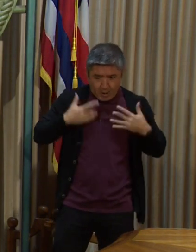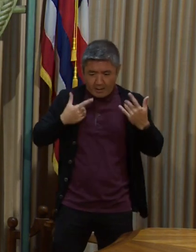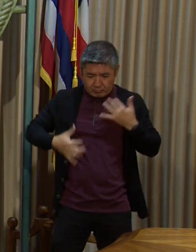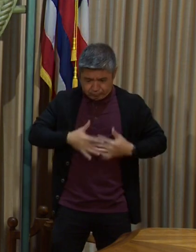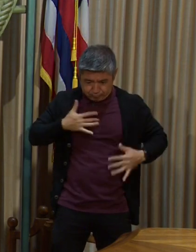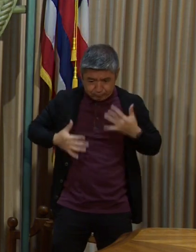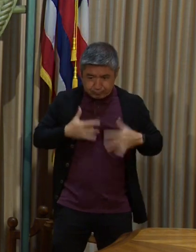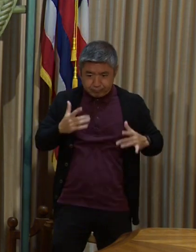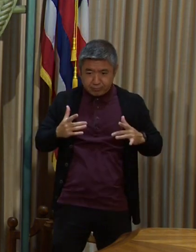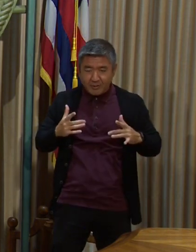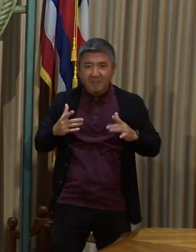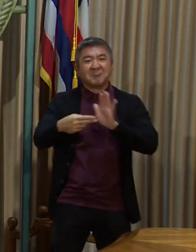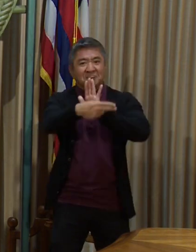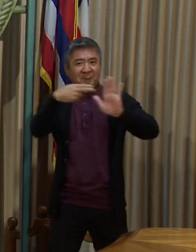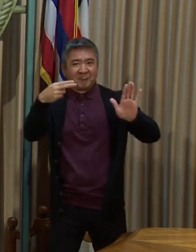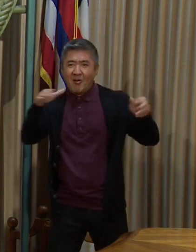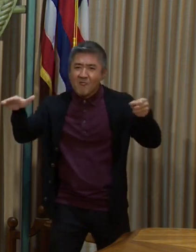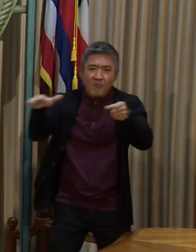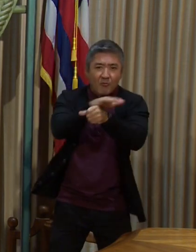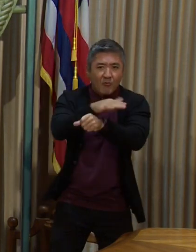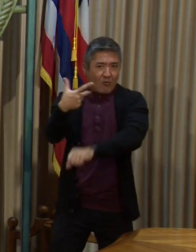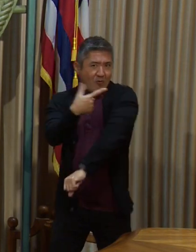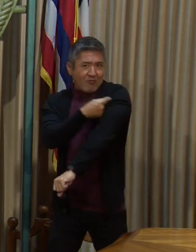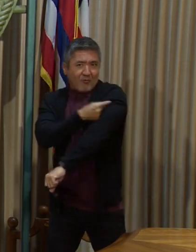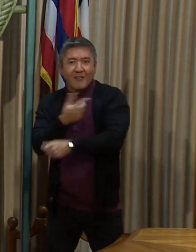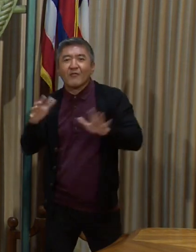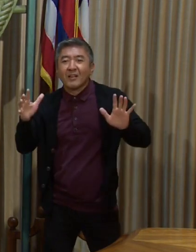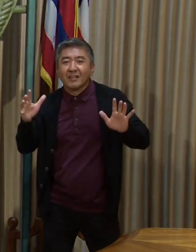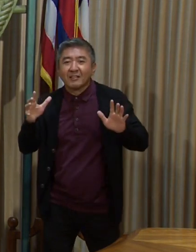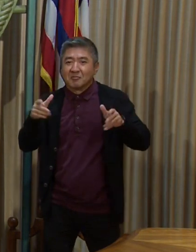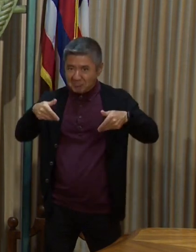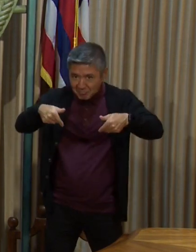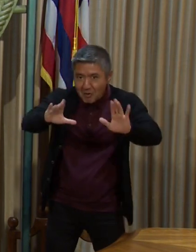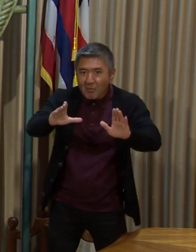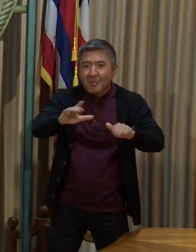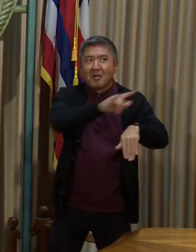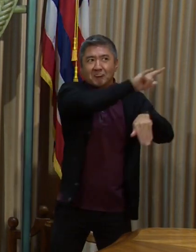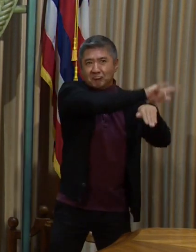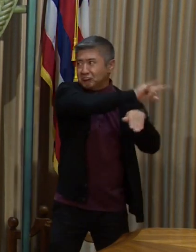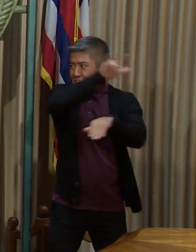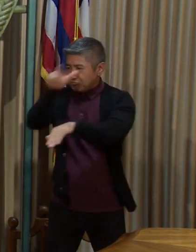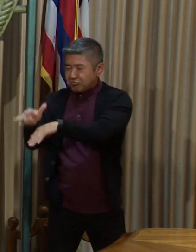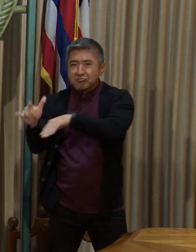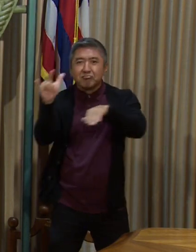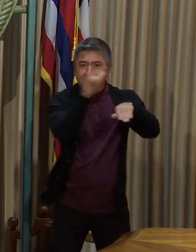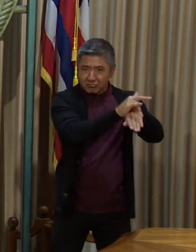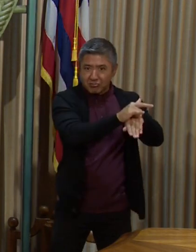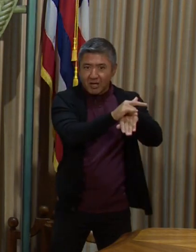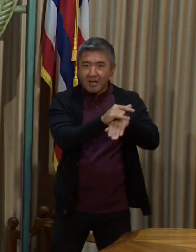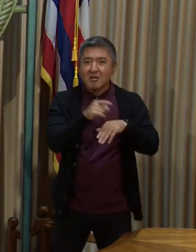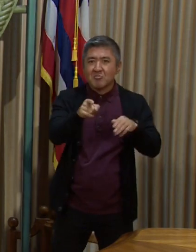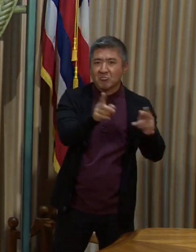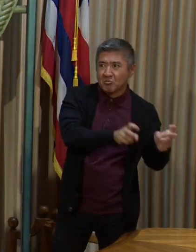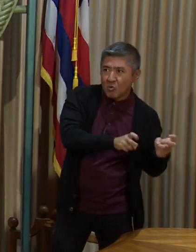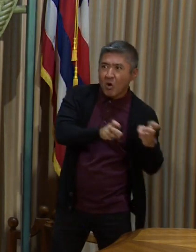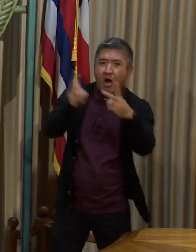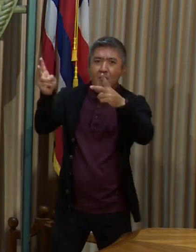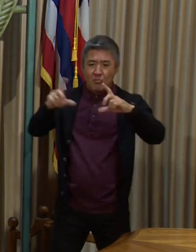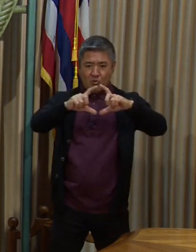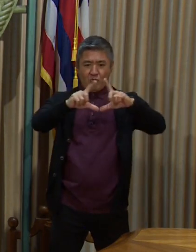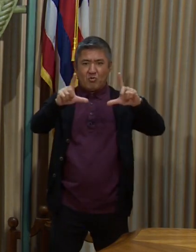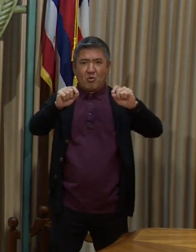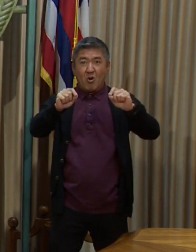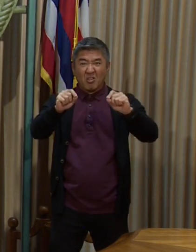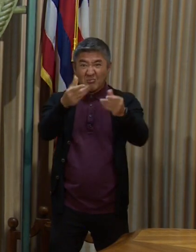At that point, you'll have the process to be able to travel inter-island, inter-county, by uploading your card, and General will go through the rest of the